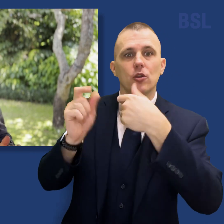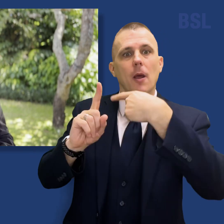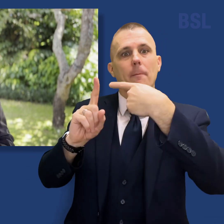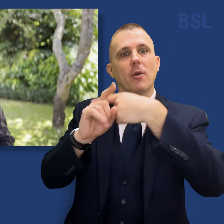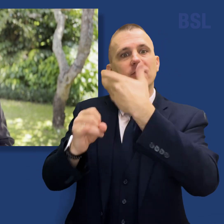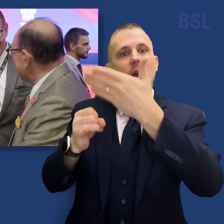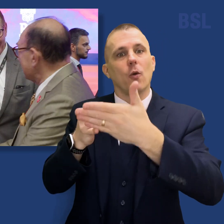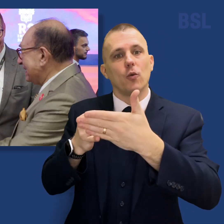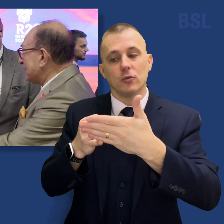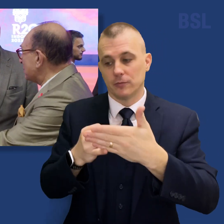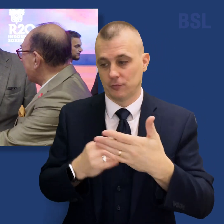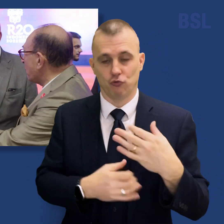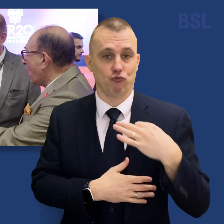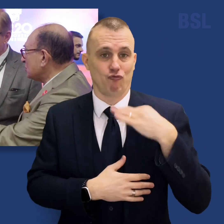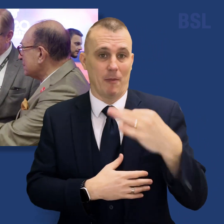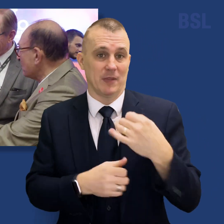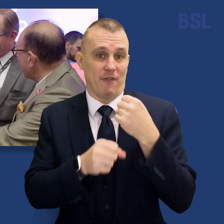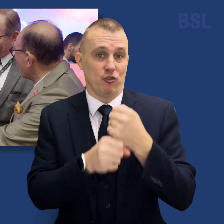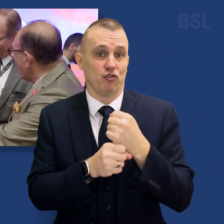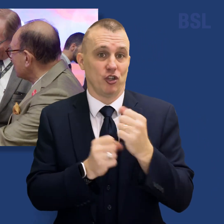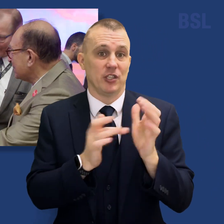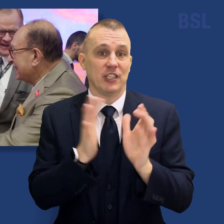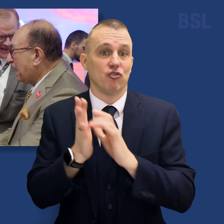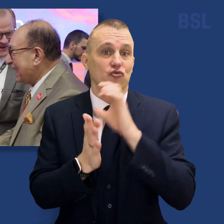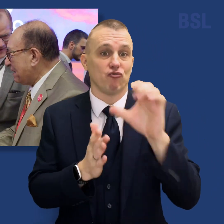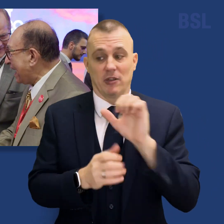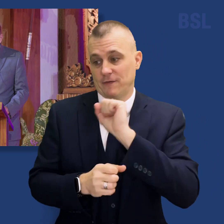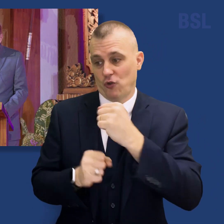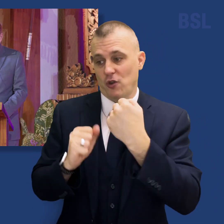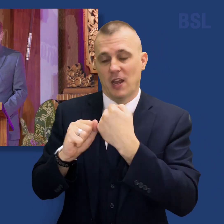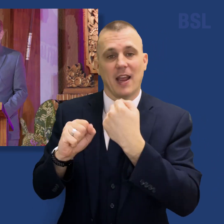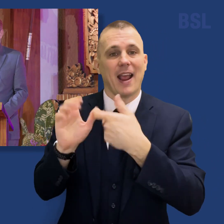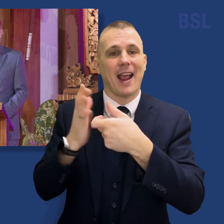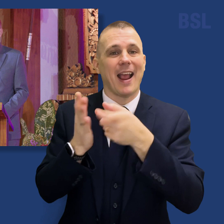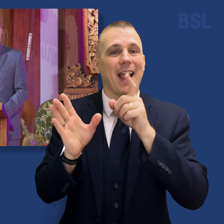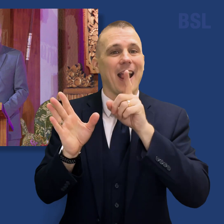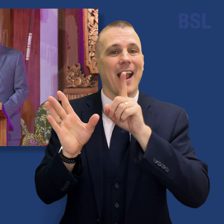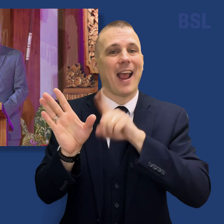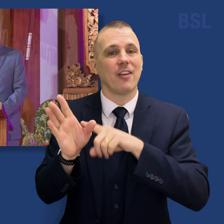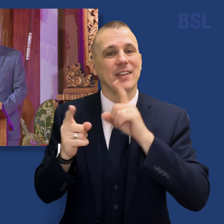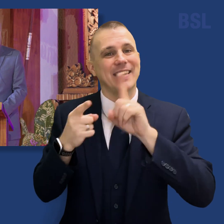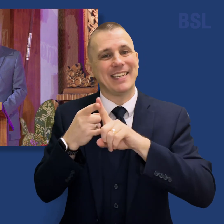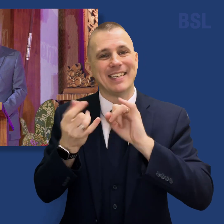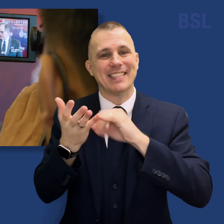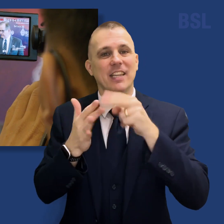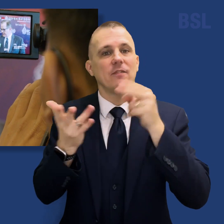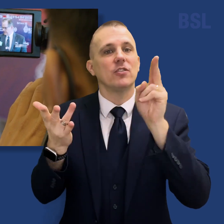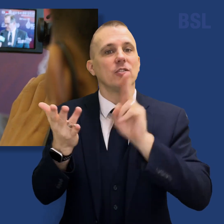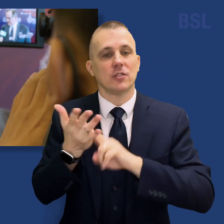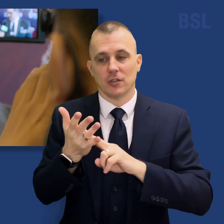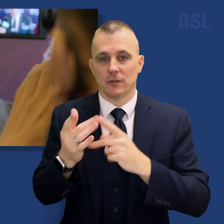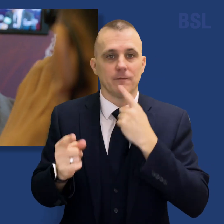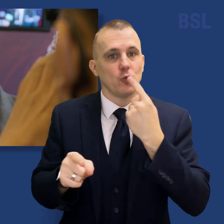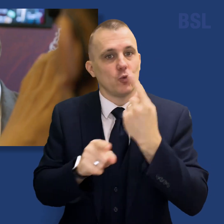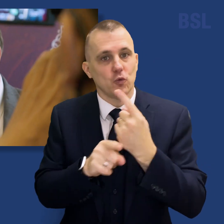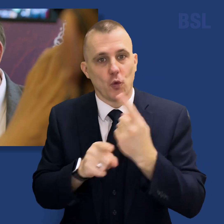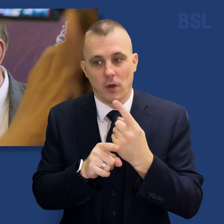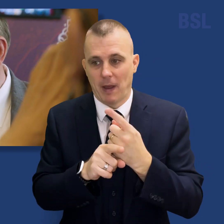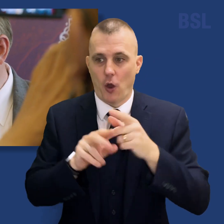outcomes. Representing the Church of Jesus Christ, Elder Gary E. Stevenson addressed attendees with a message of tolerance, hope,